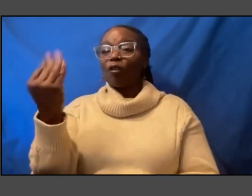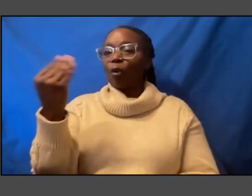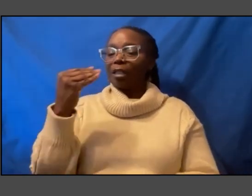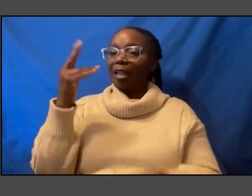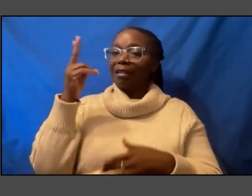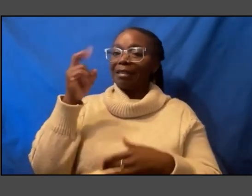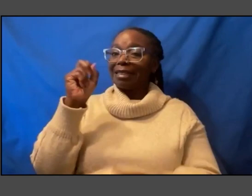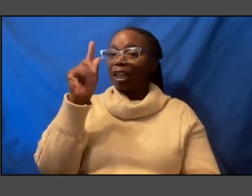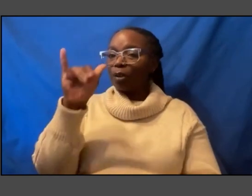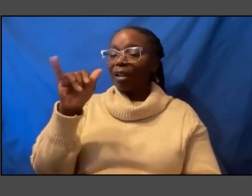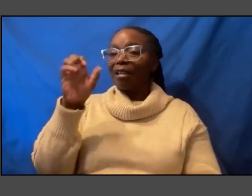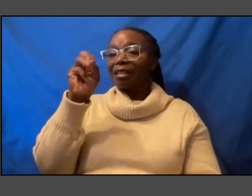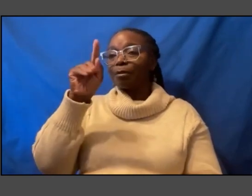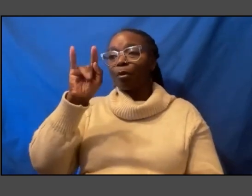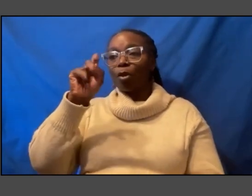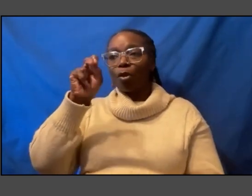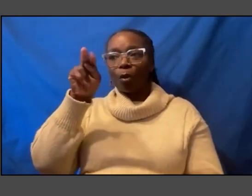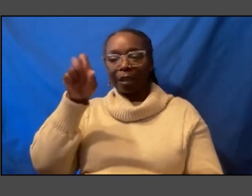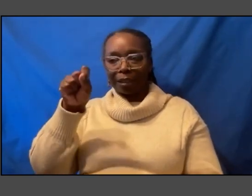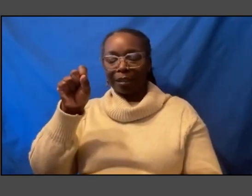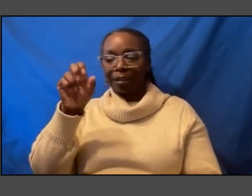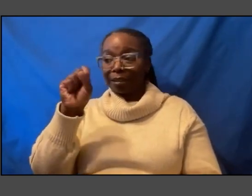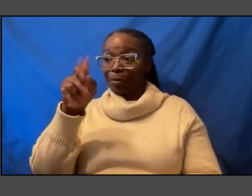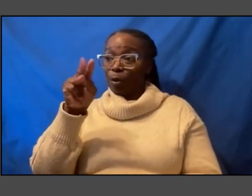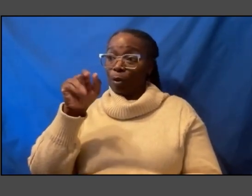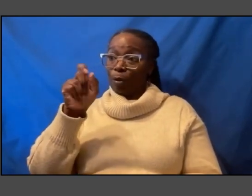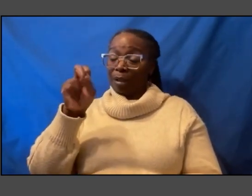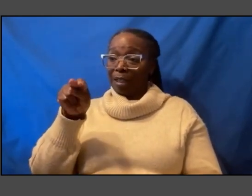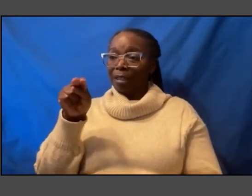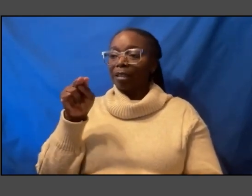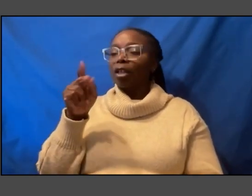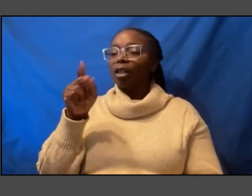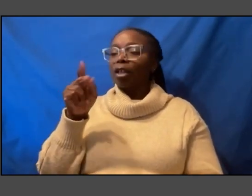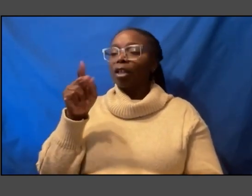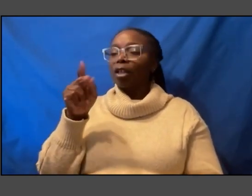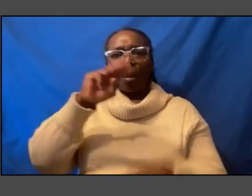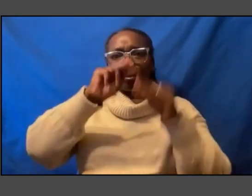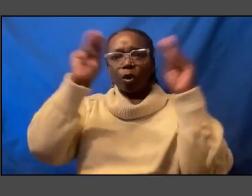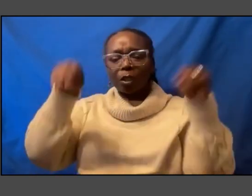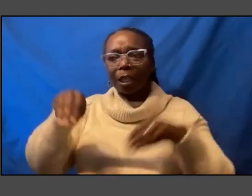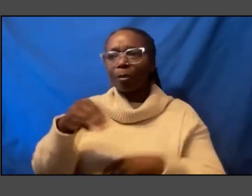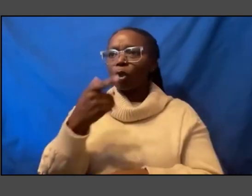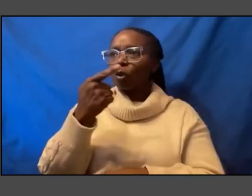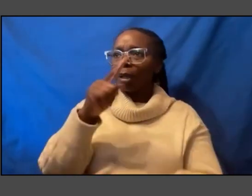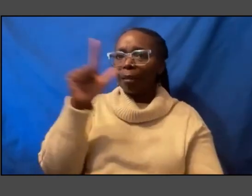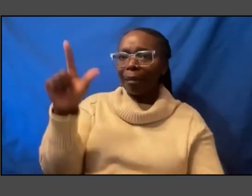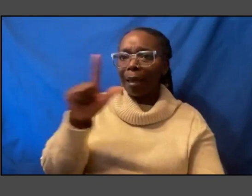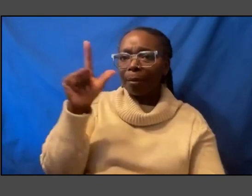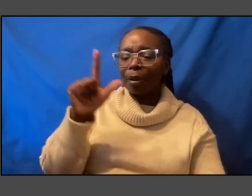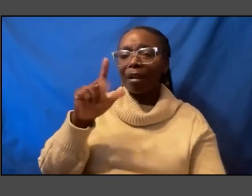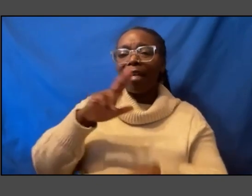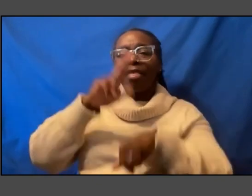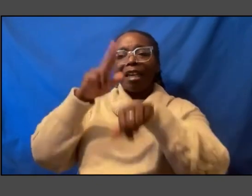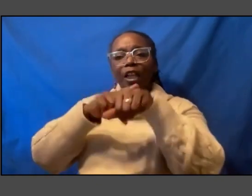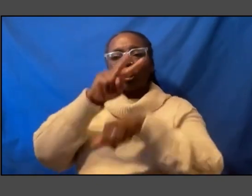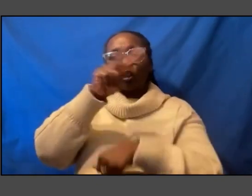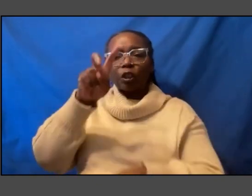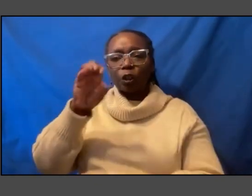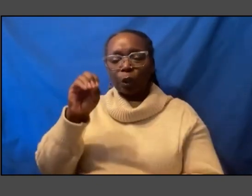overseeing 21 museums 21 libraries the National Zoo numerous research centers and